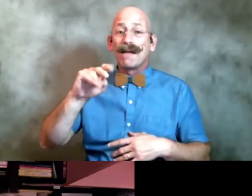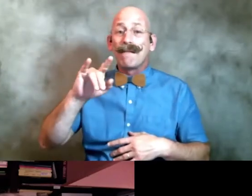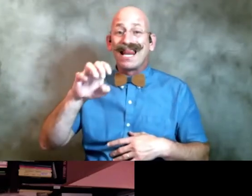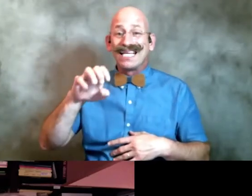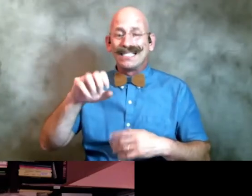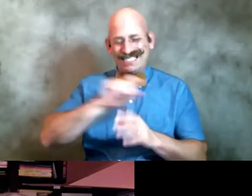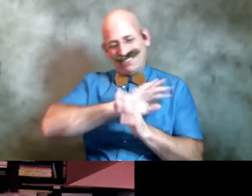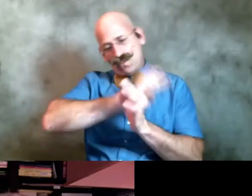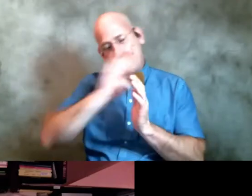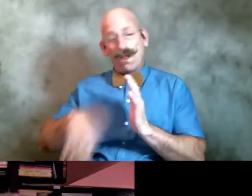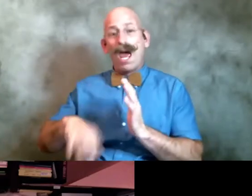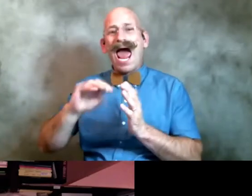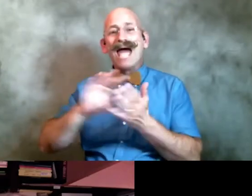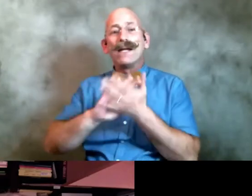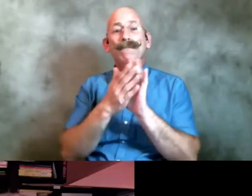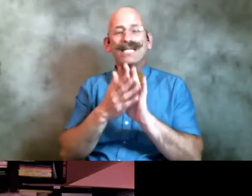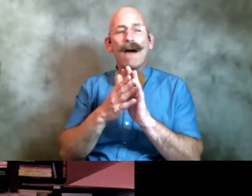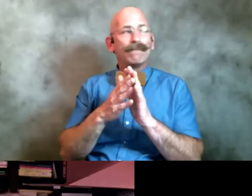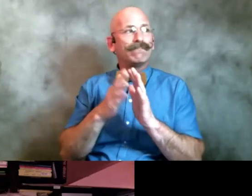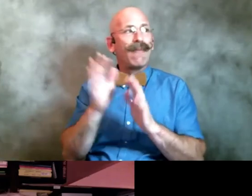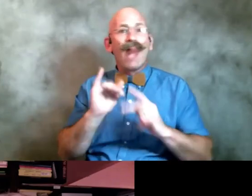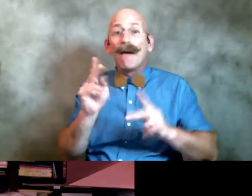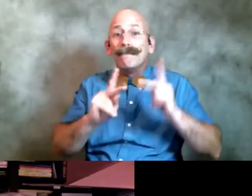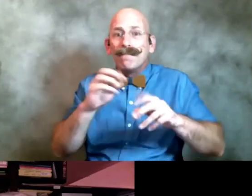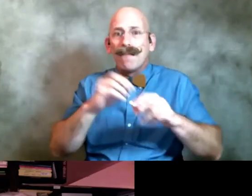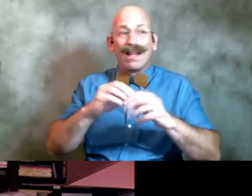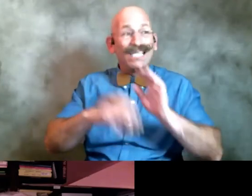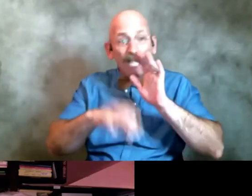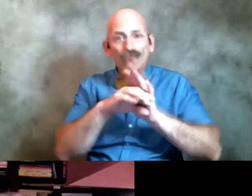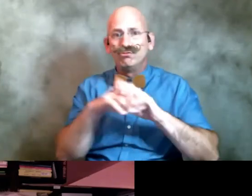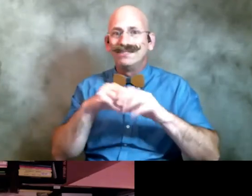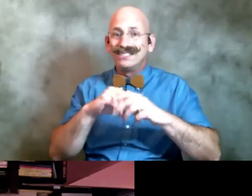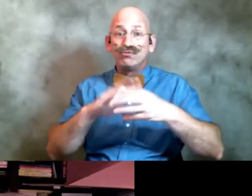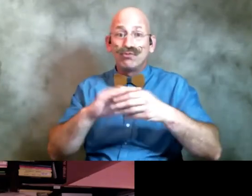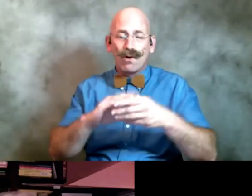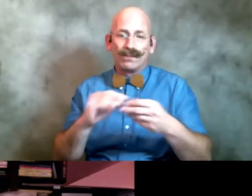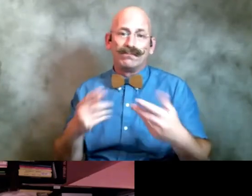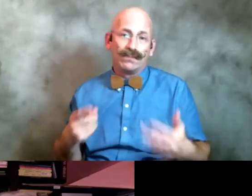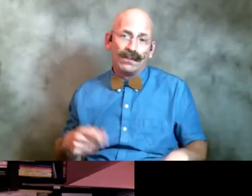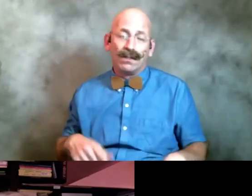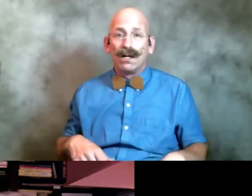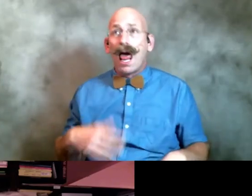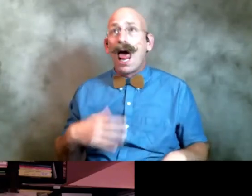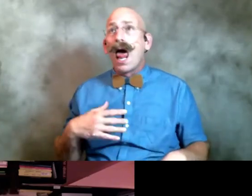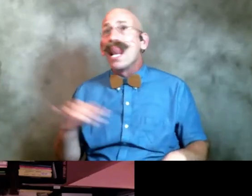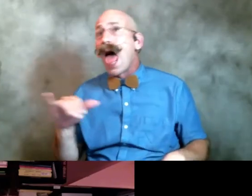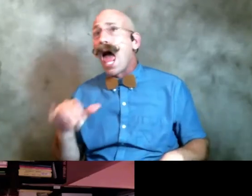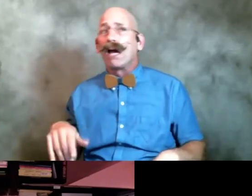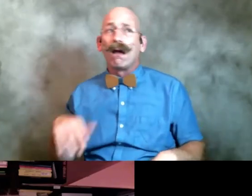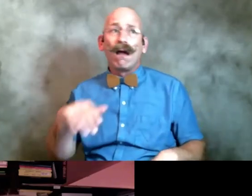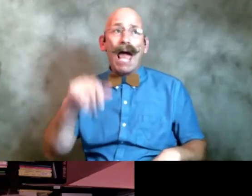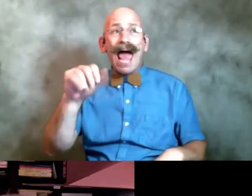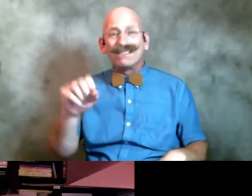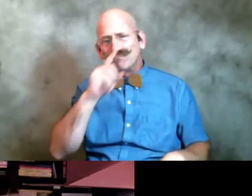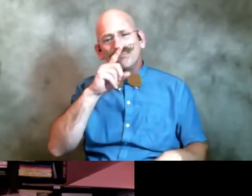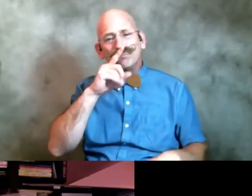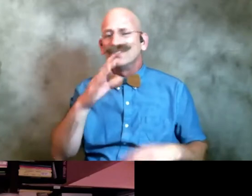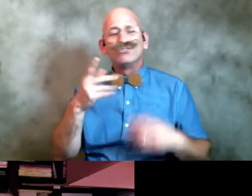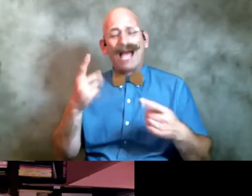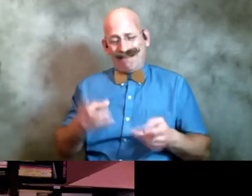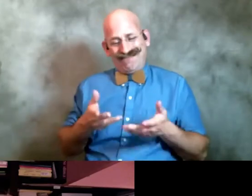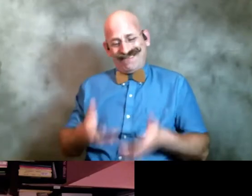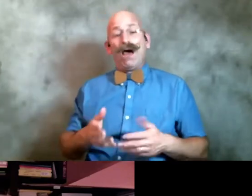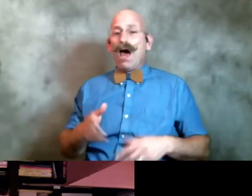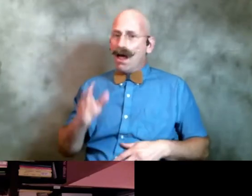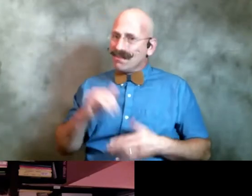they almost personify themselves rather than you don't even use too much of a like or an as they just happen to come right in so those are the things that's